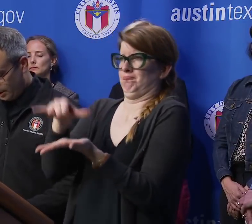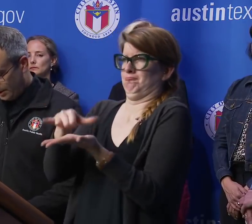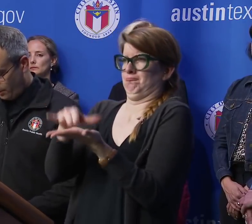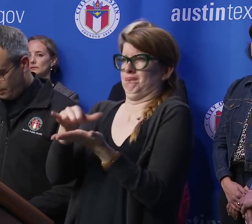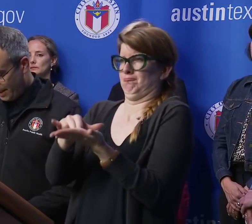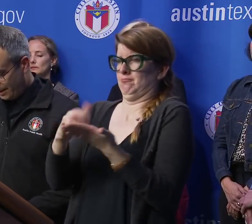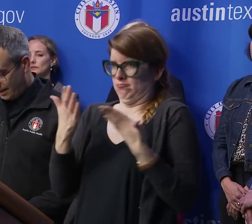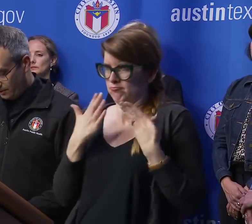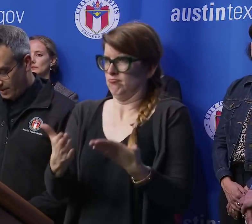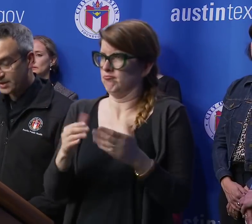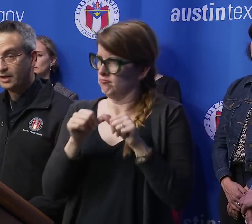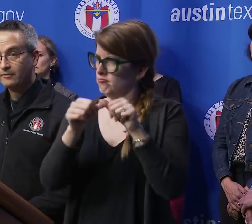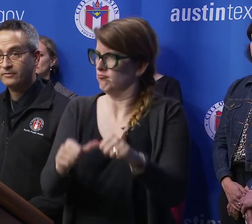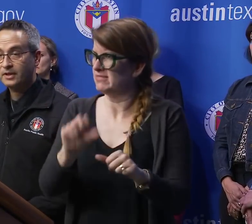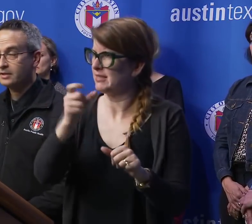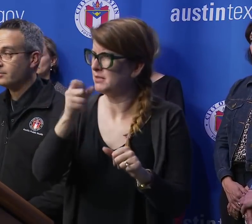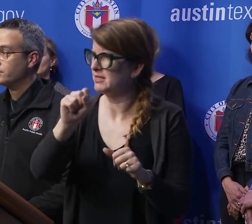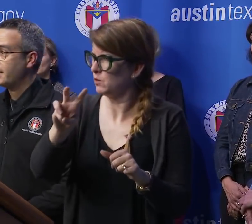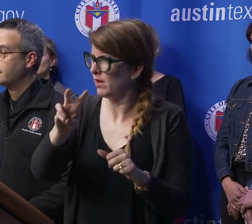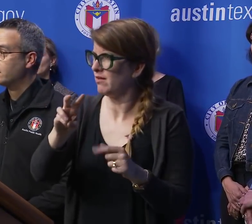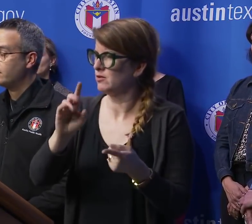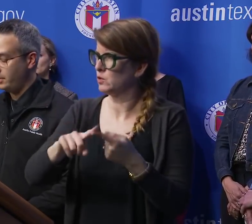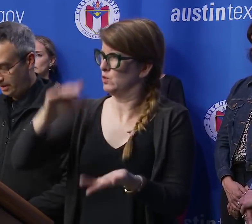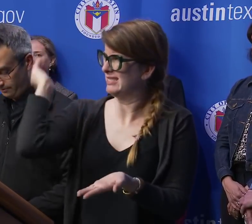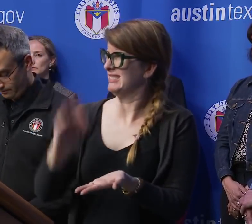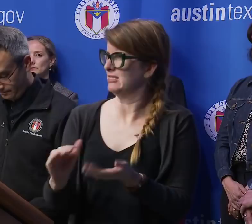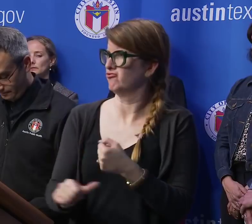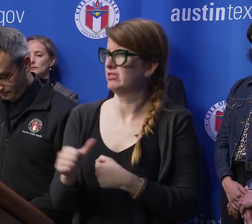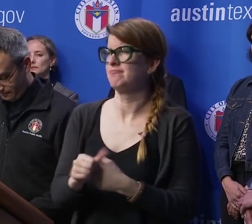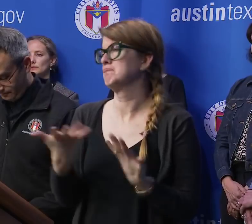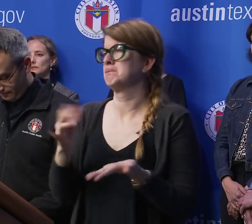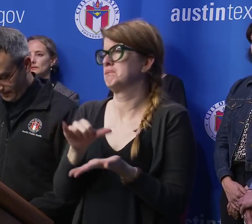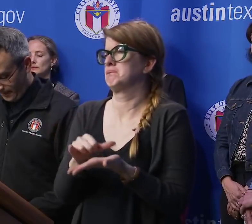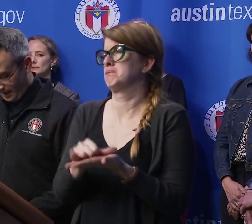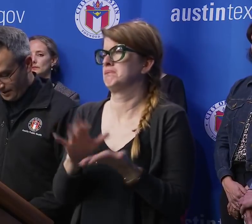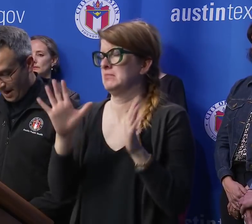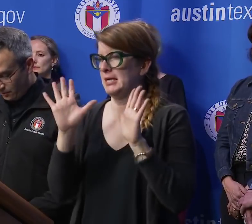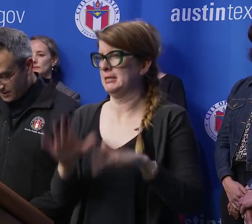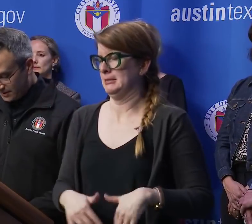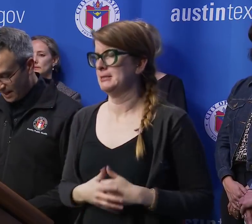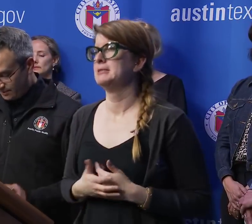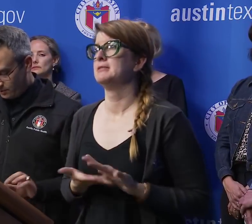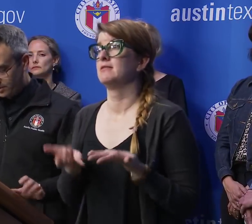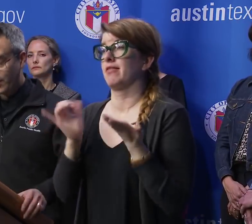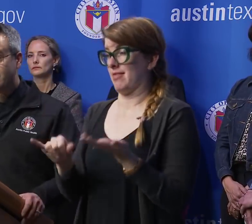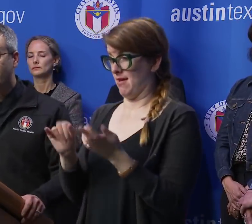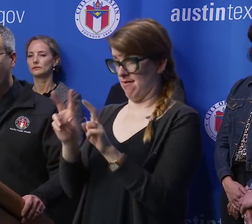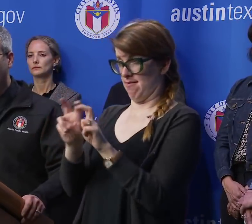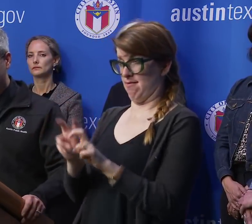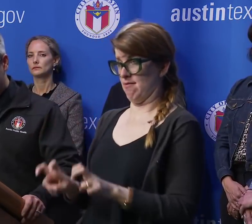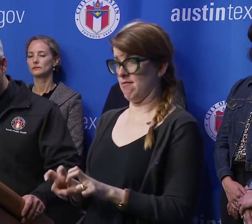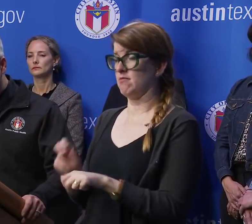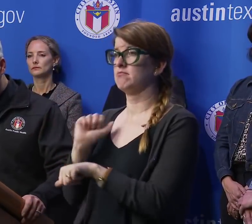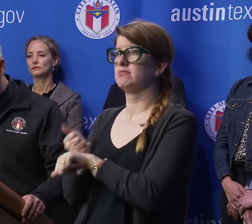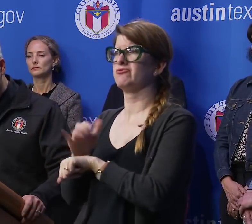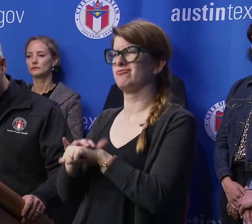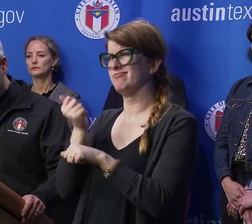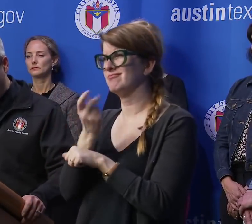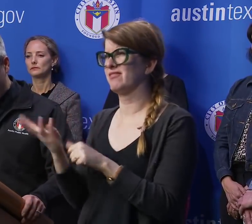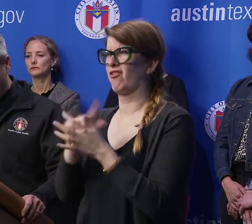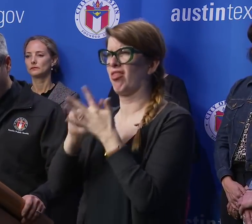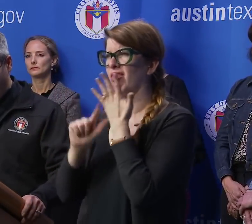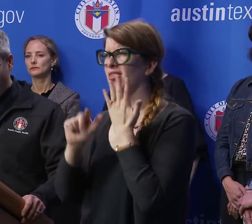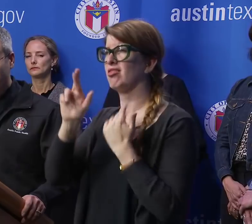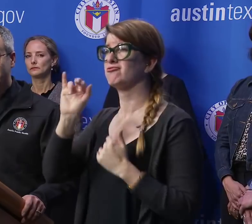that would mitigate the risk enough to protect our community. That risk assessment was based upon several risk